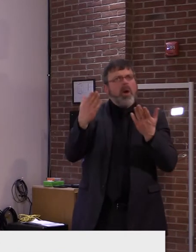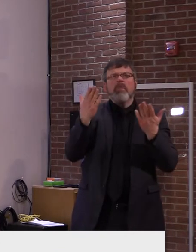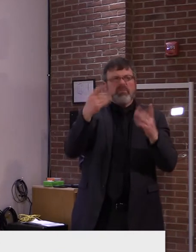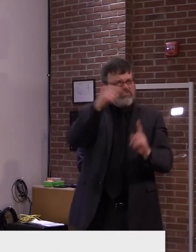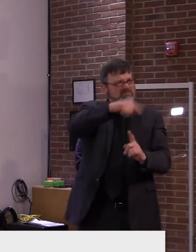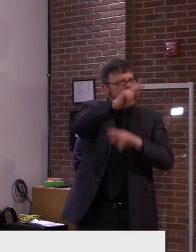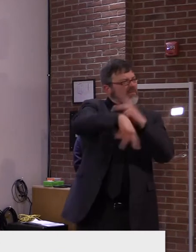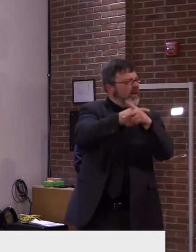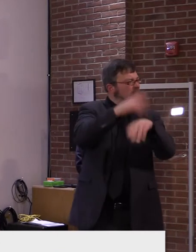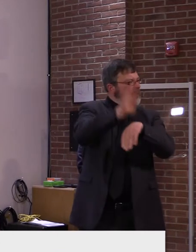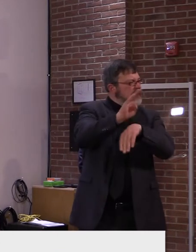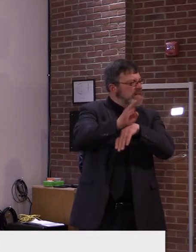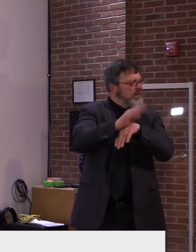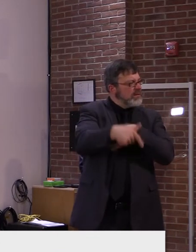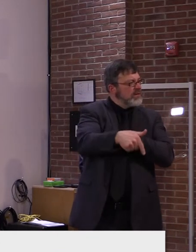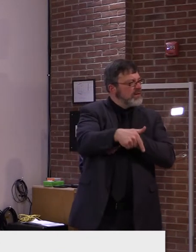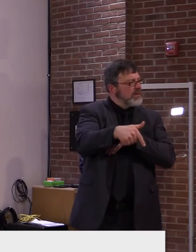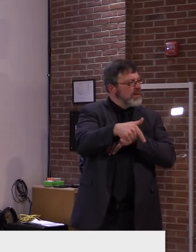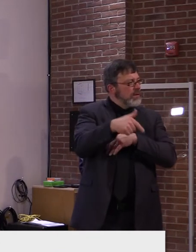into the year. Um,